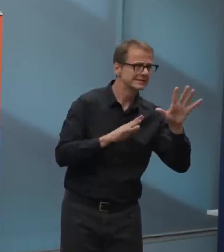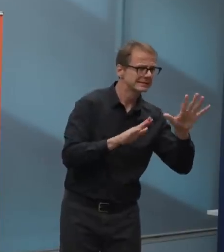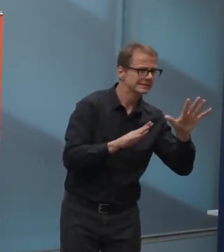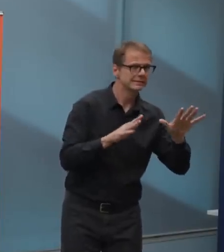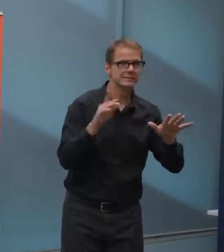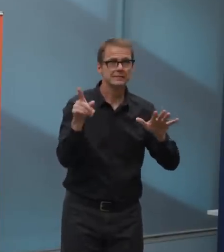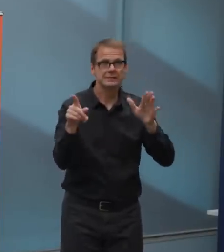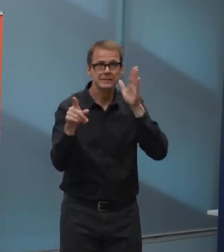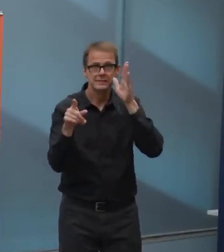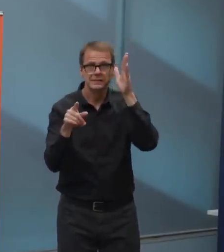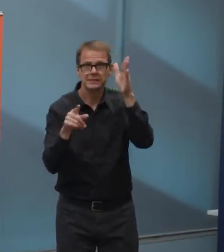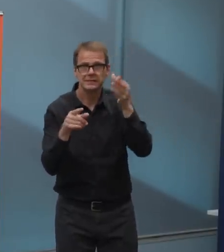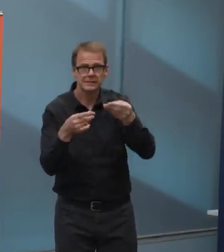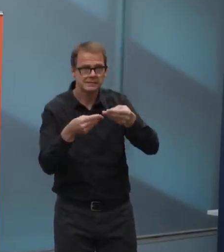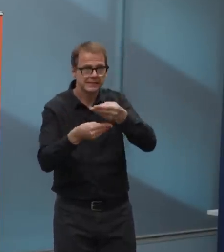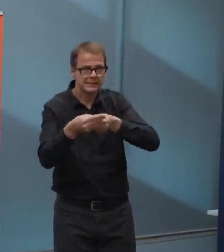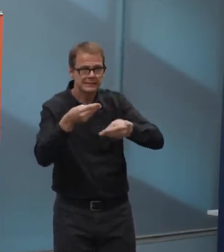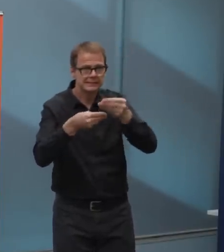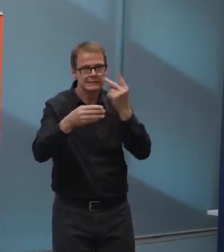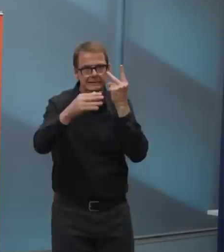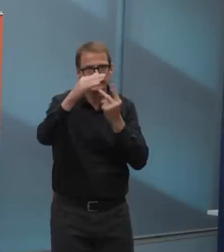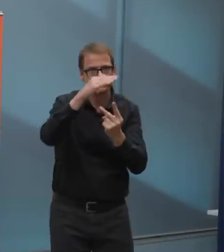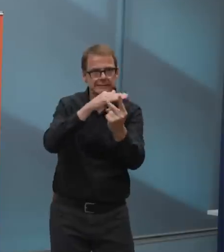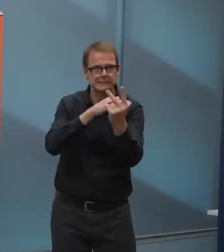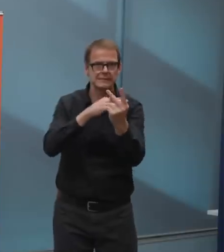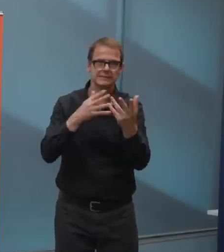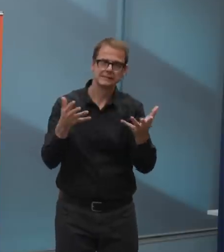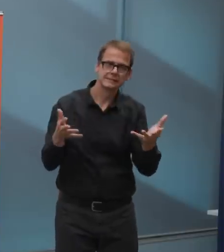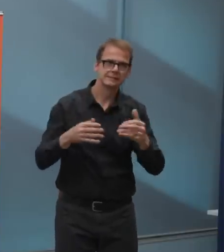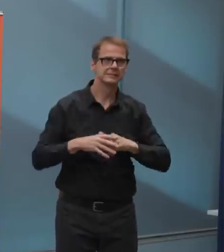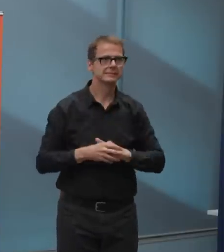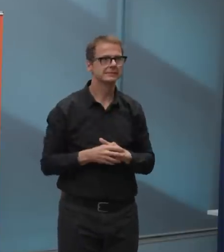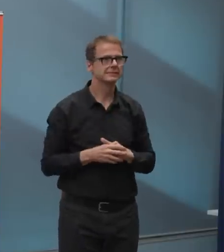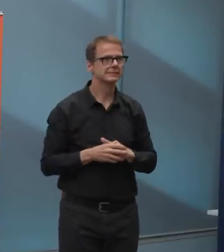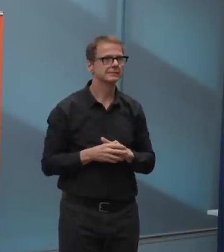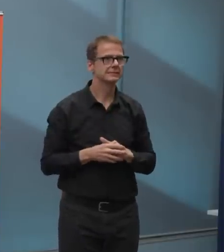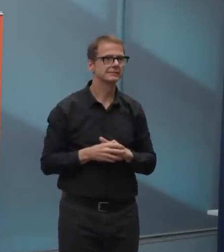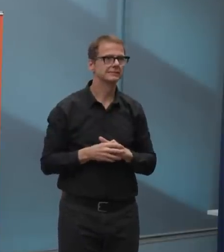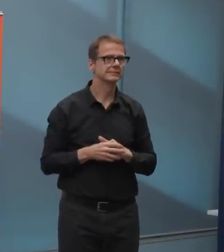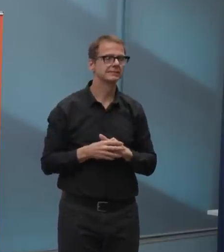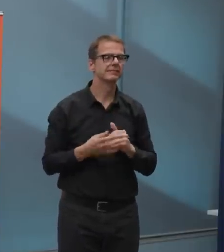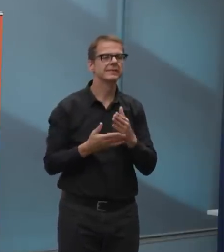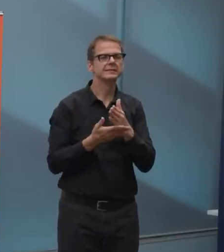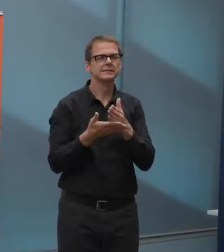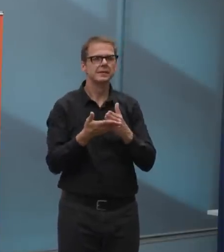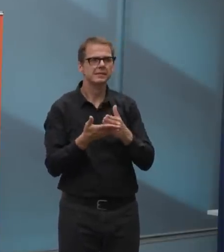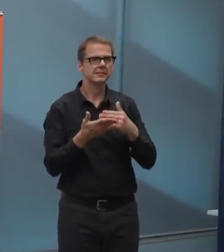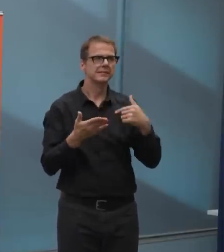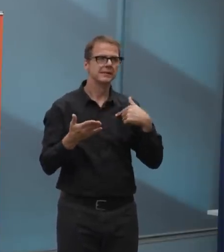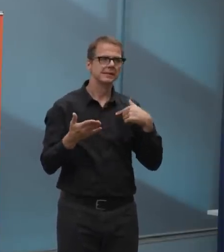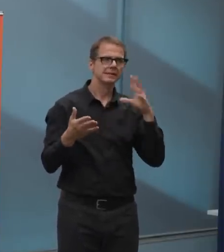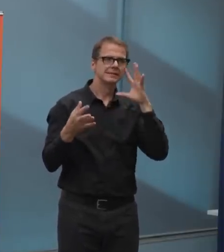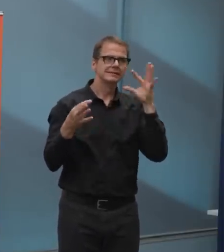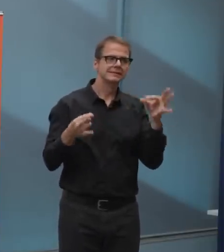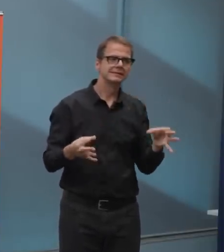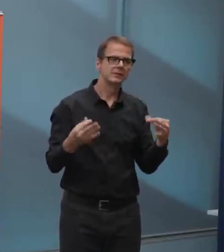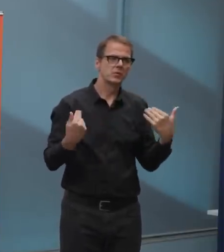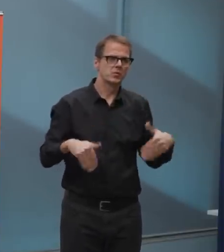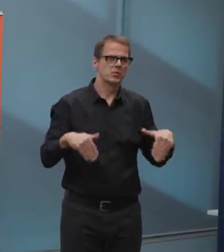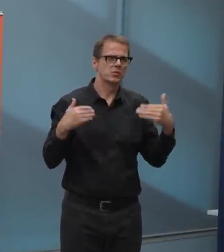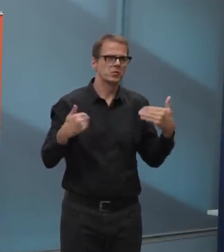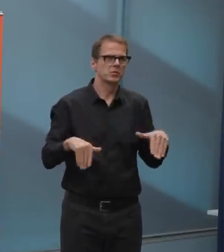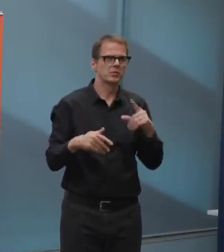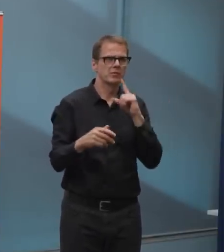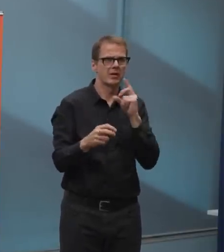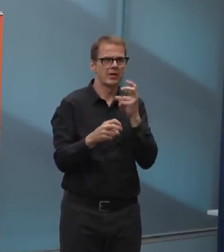That will include some difficult choices for continued closure, delays or modifications of the services that you're used to.